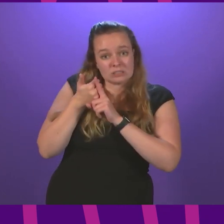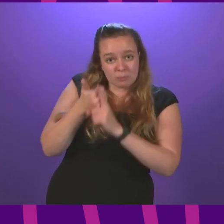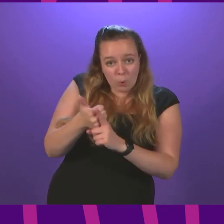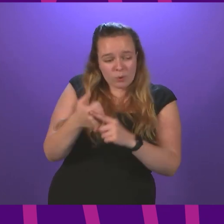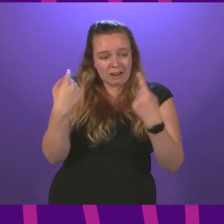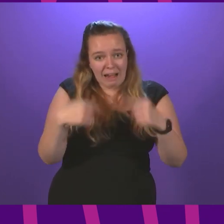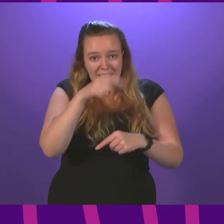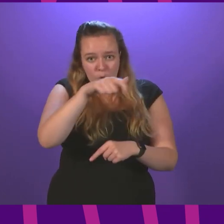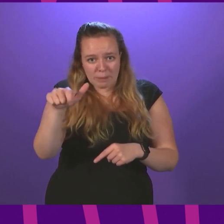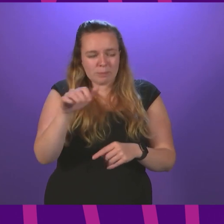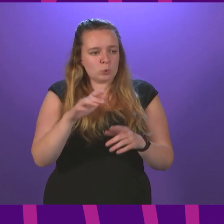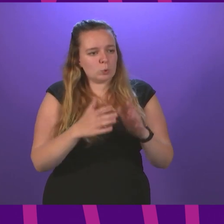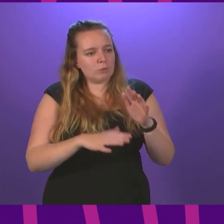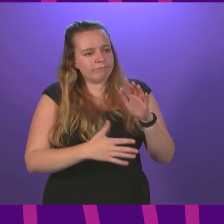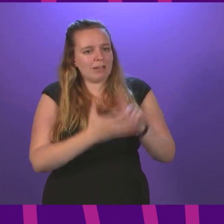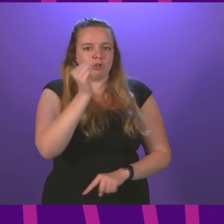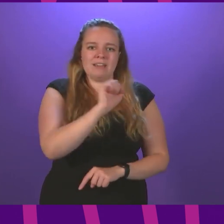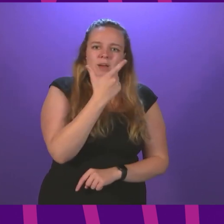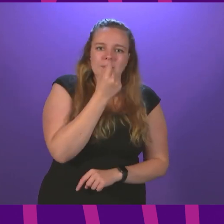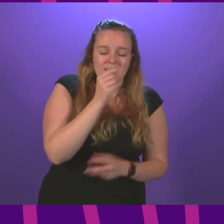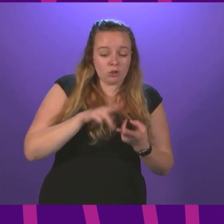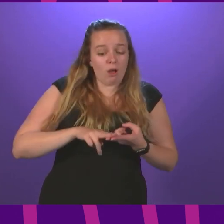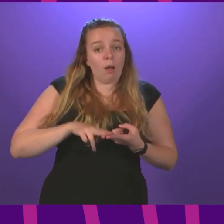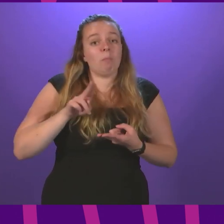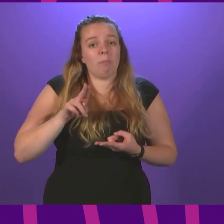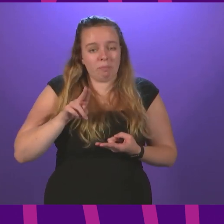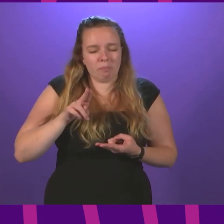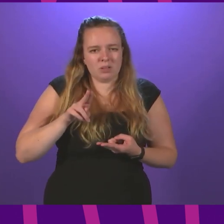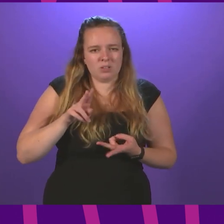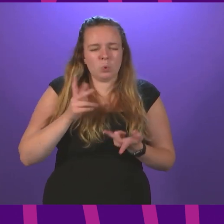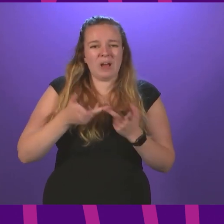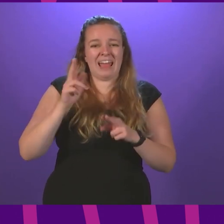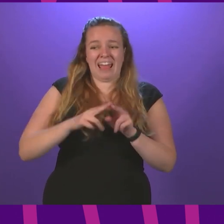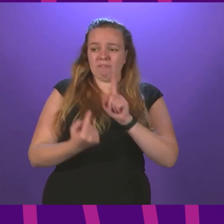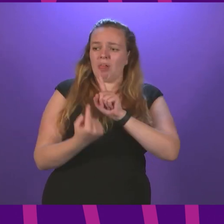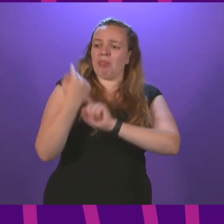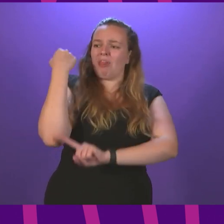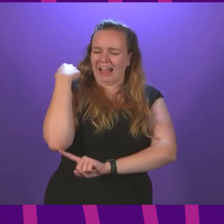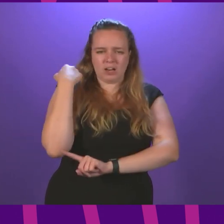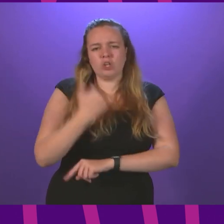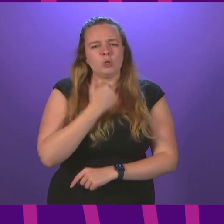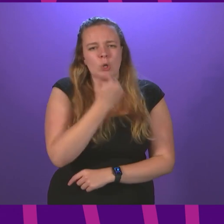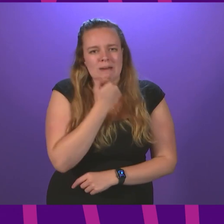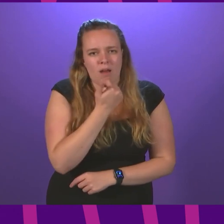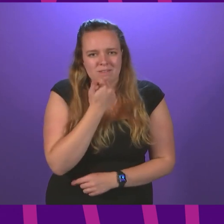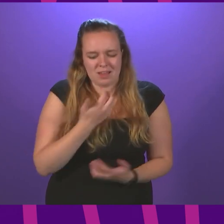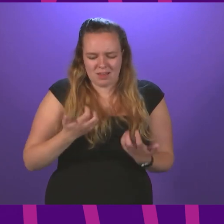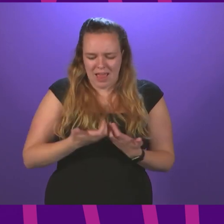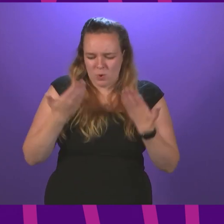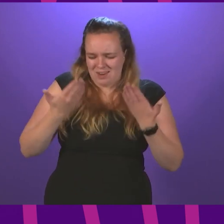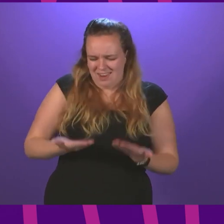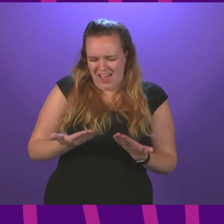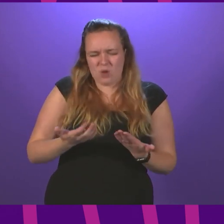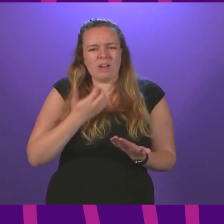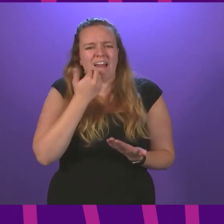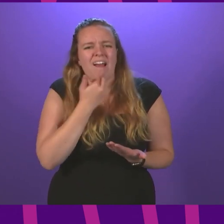people to fulfil their potential, it was increased. So surely if it wasn't enough then, how can it be enough now